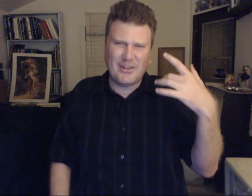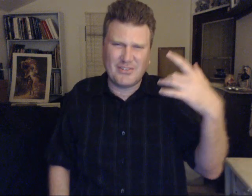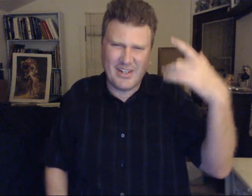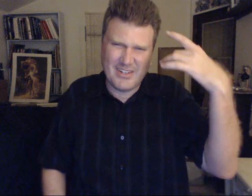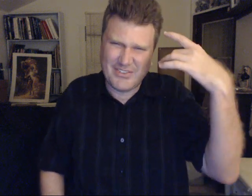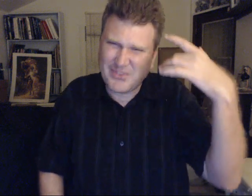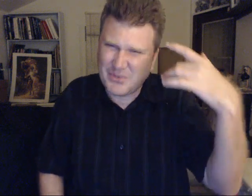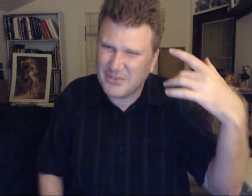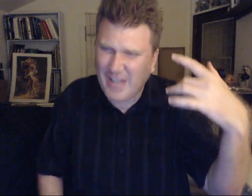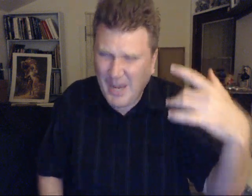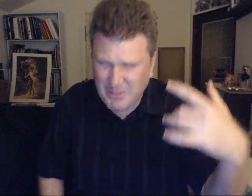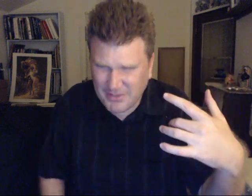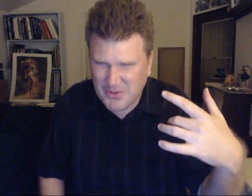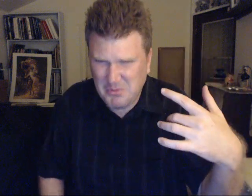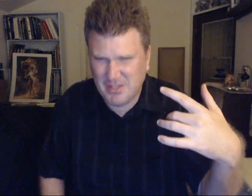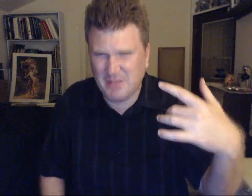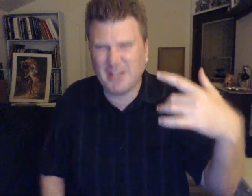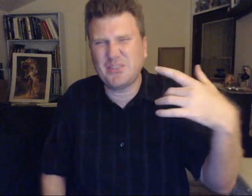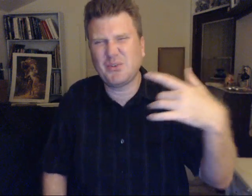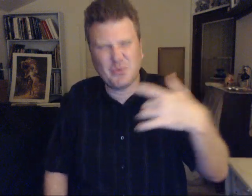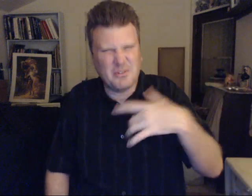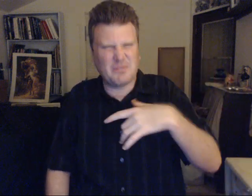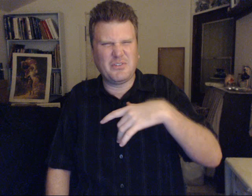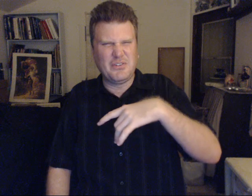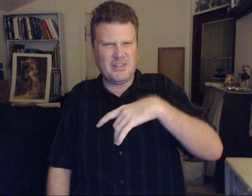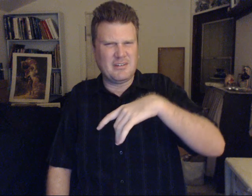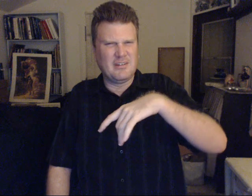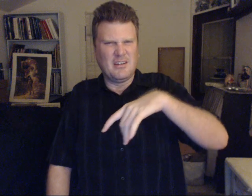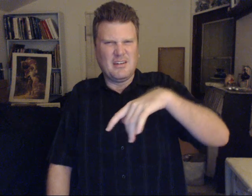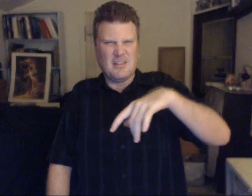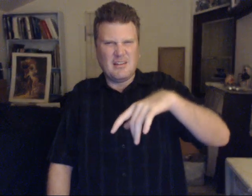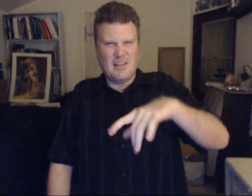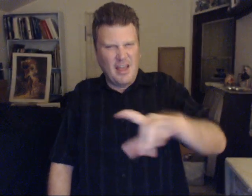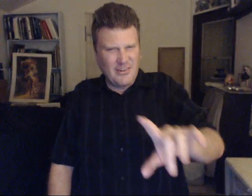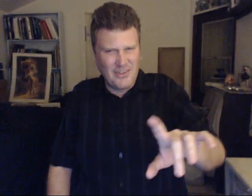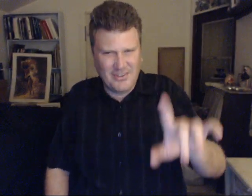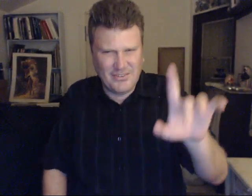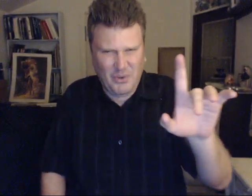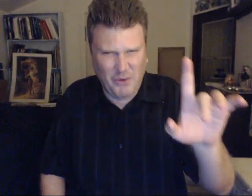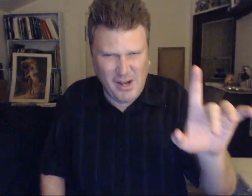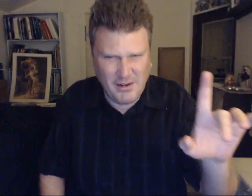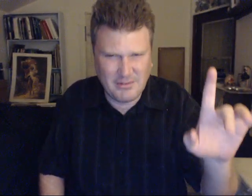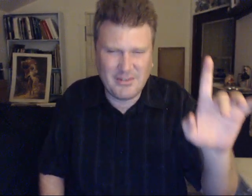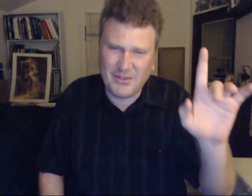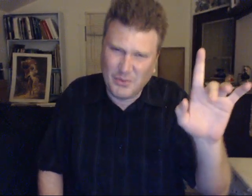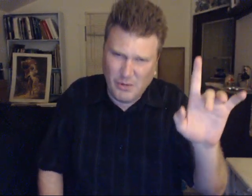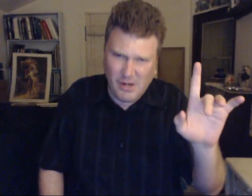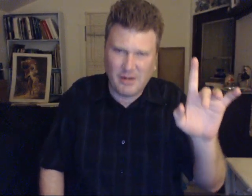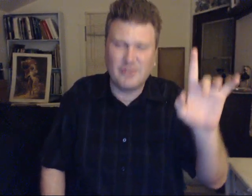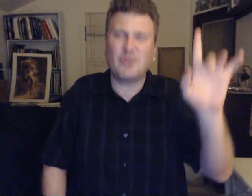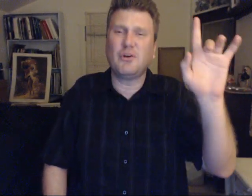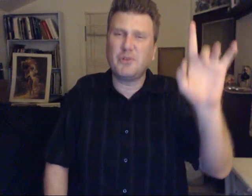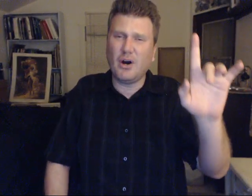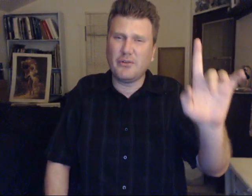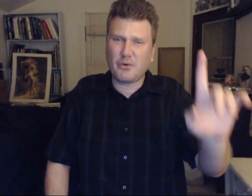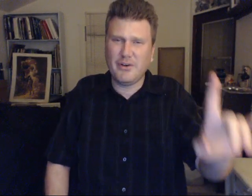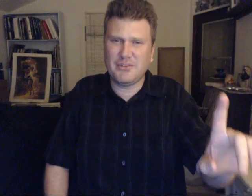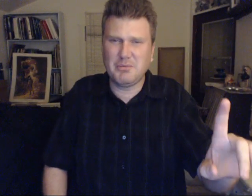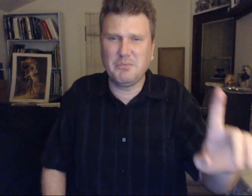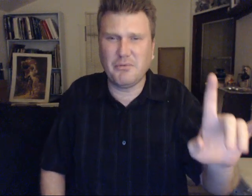your head. Is this truly happening to me? Am I truly feeling. Aliens around. Yes you are. You are going to be called the crazy people for